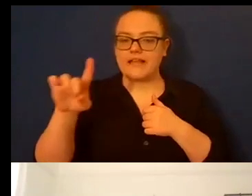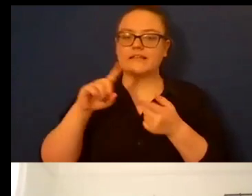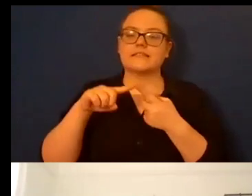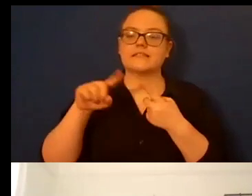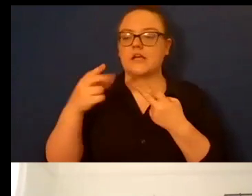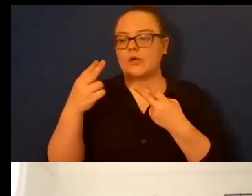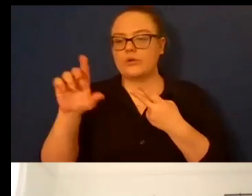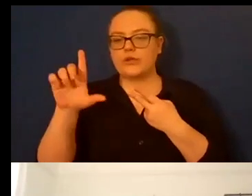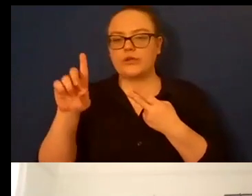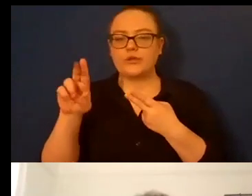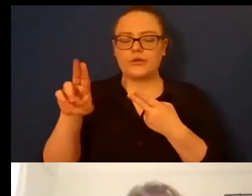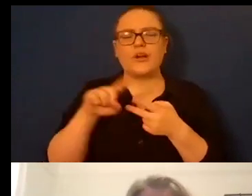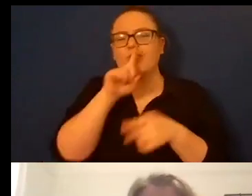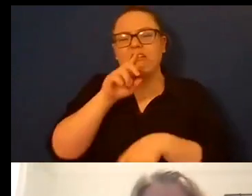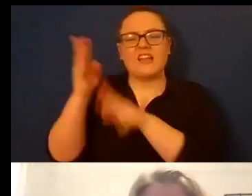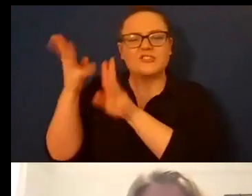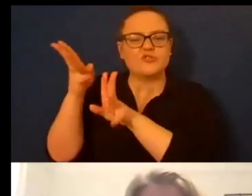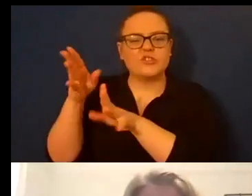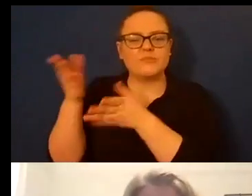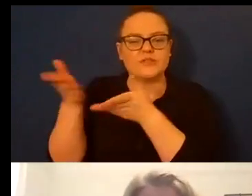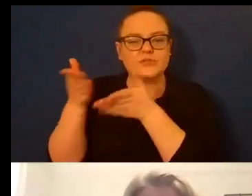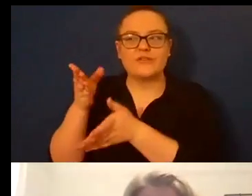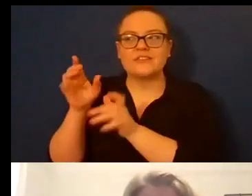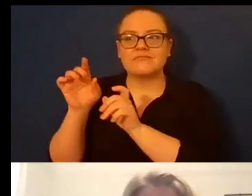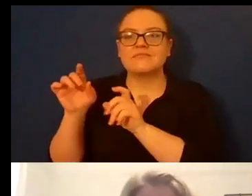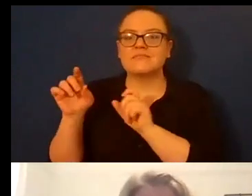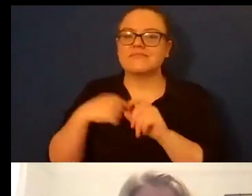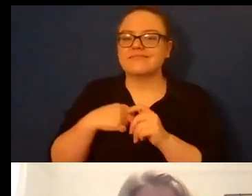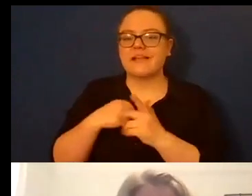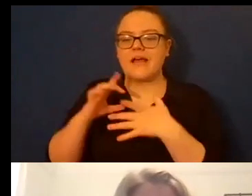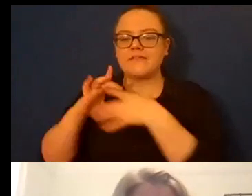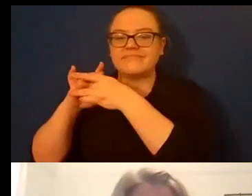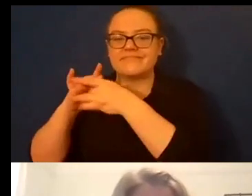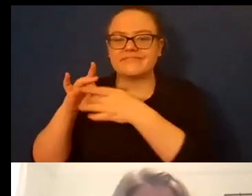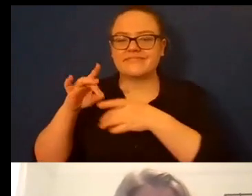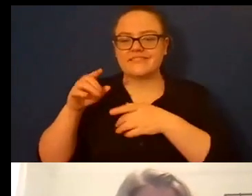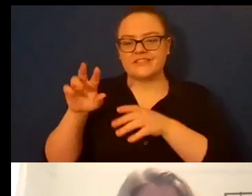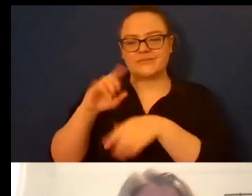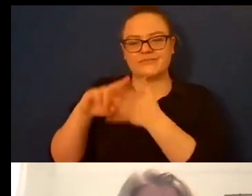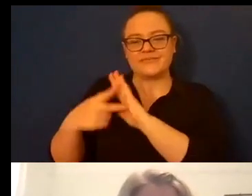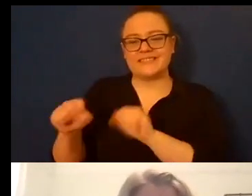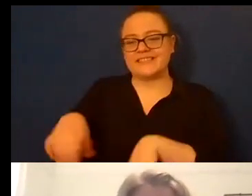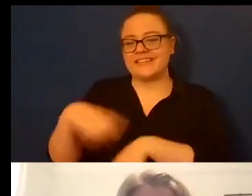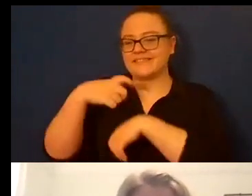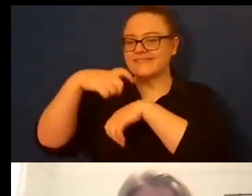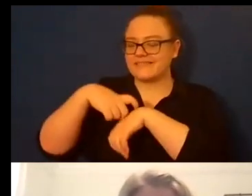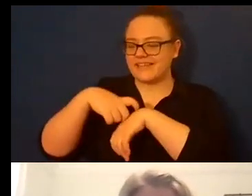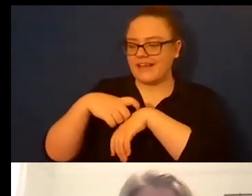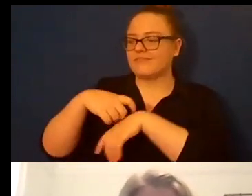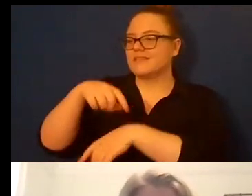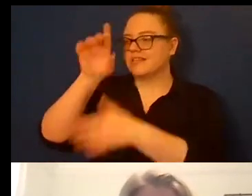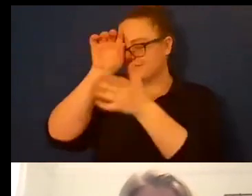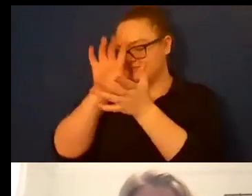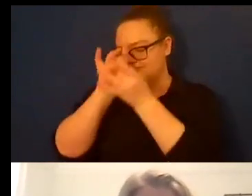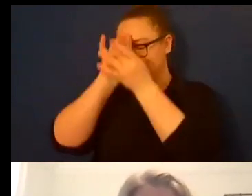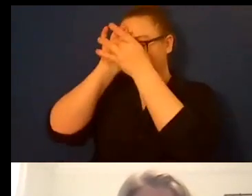streaming services that exist um which allow me some time out of my own brain where